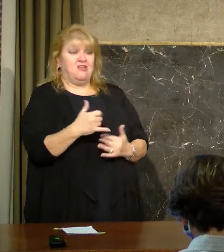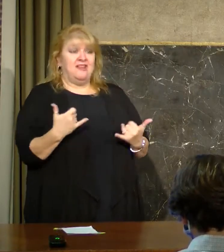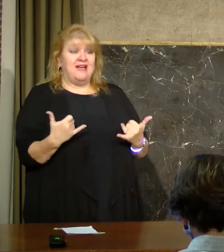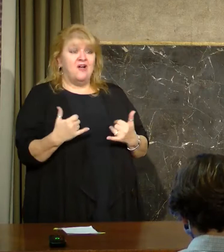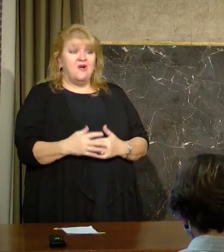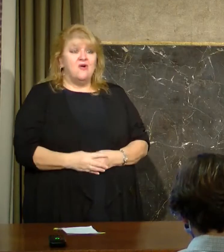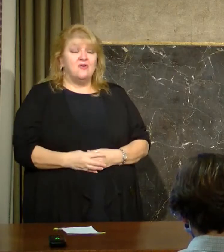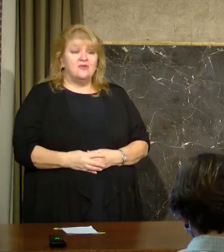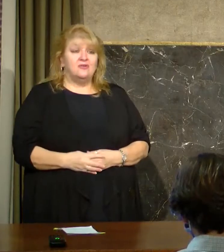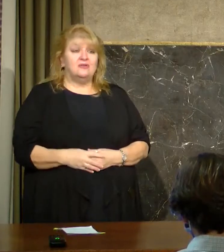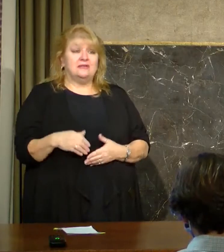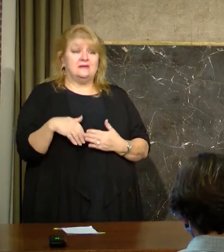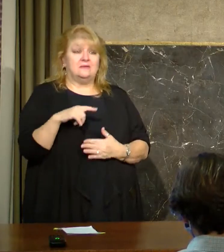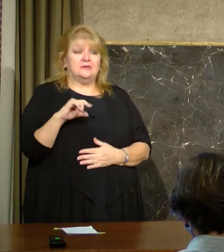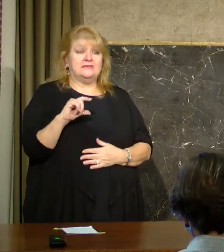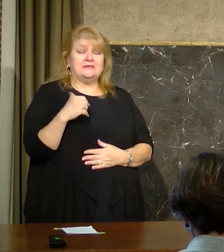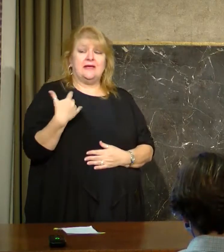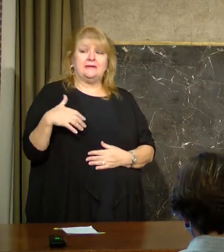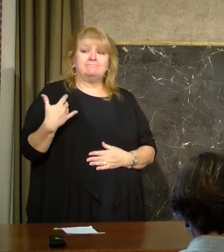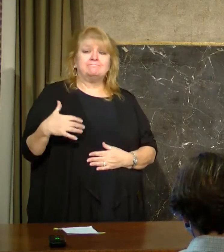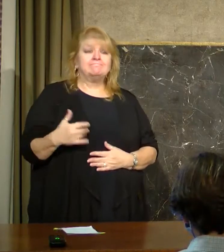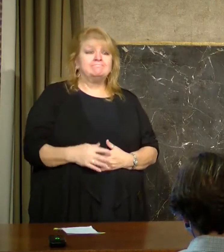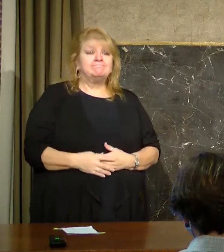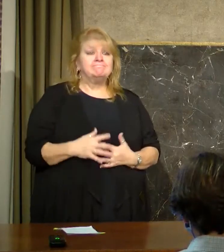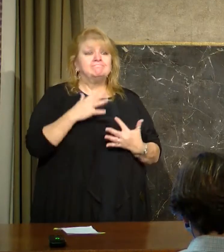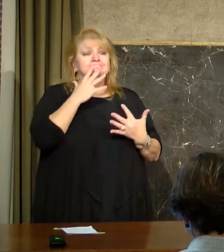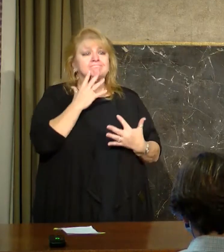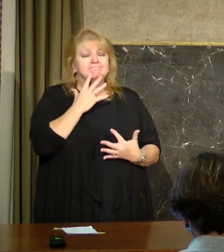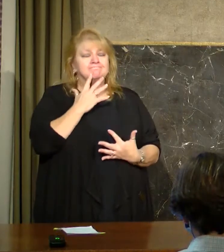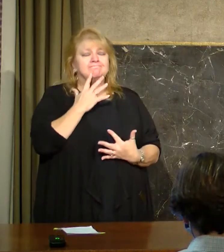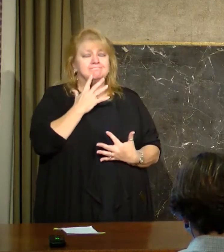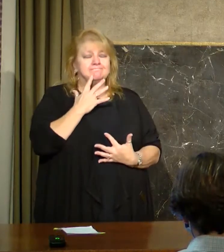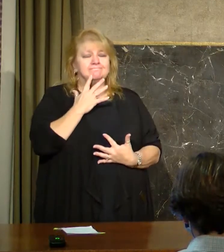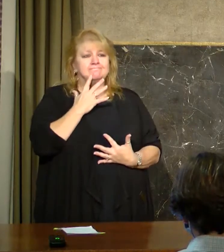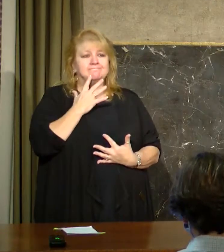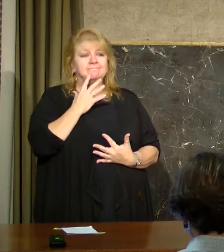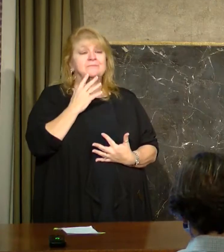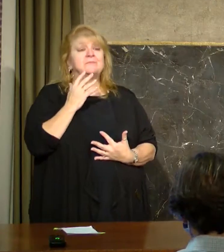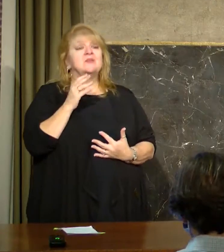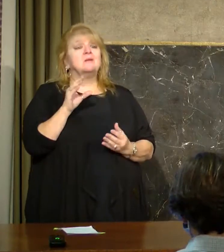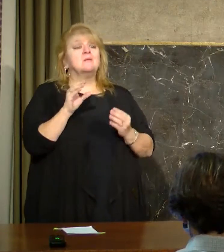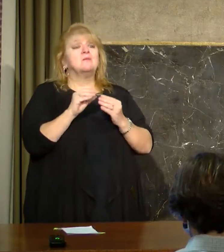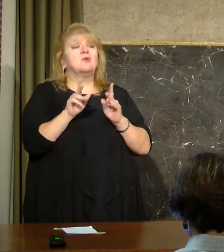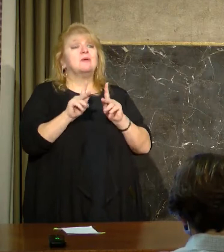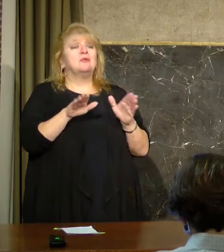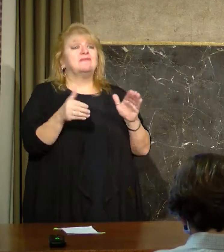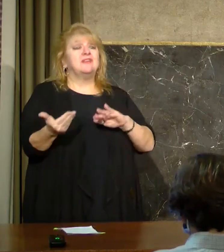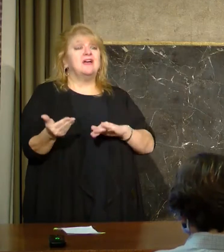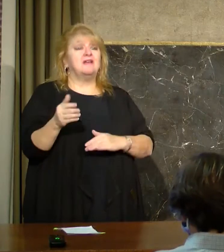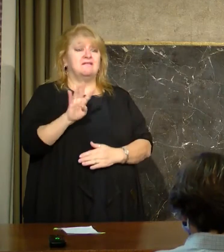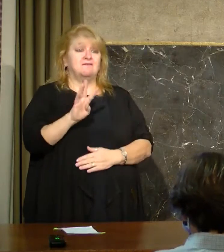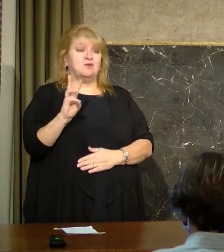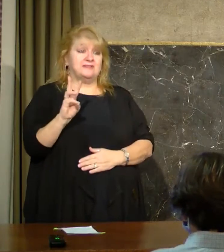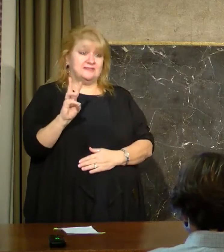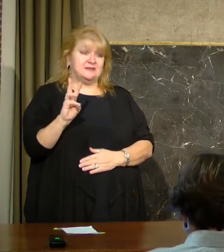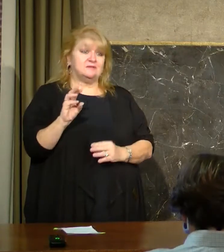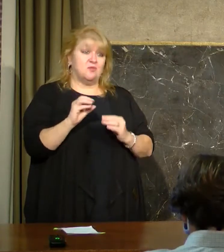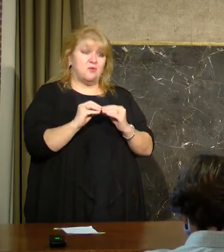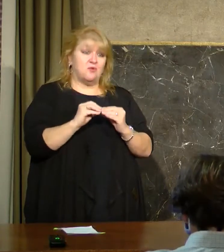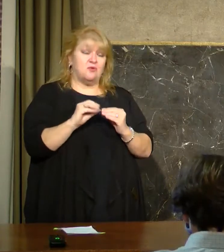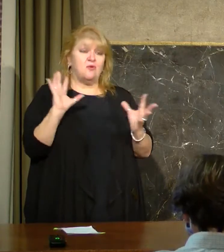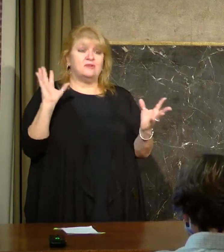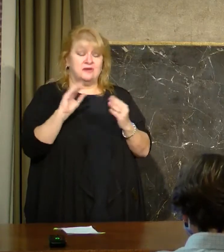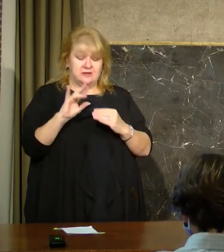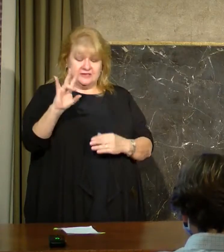in the state of Louisiana. Sadly, we're reporting 46 new deaths today as well for a total of 7